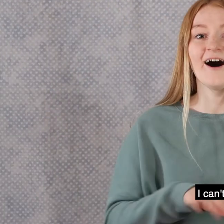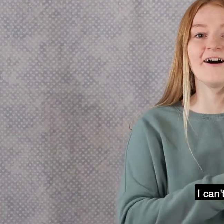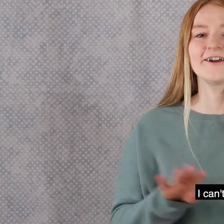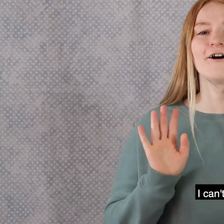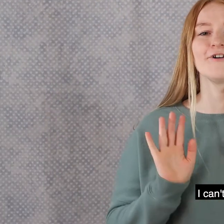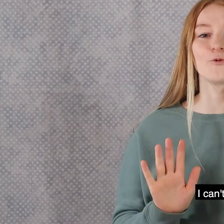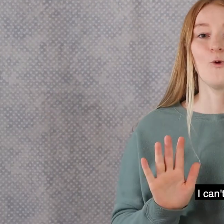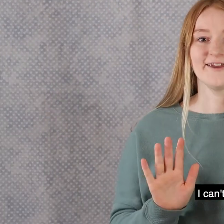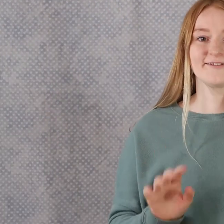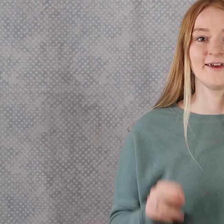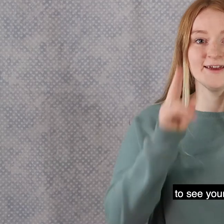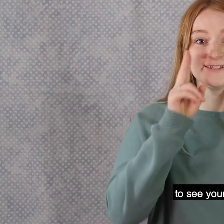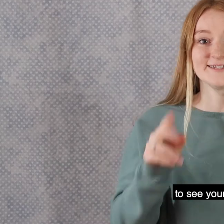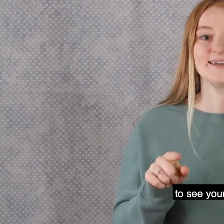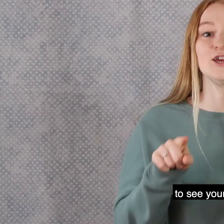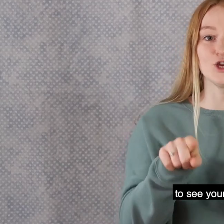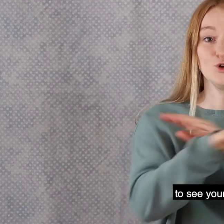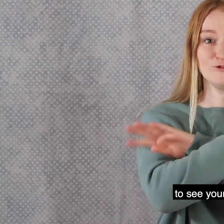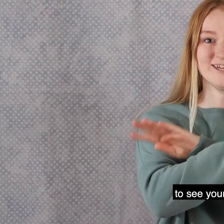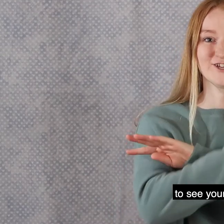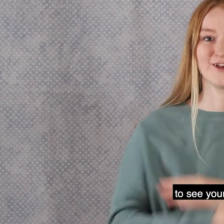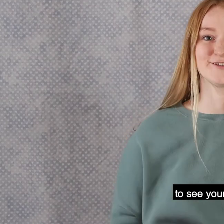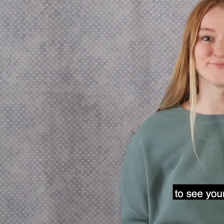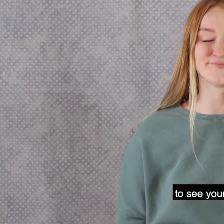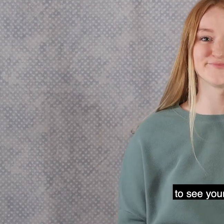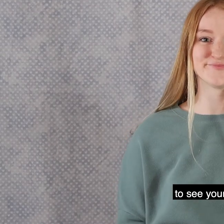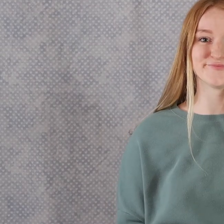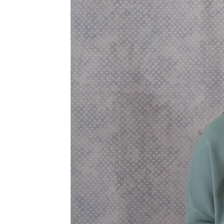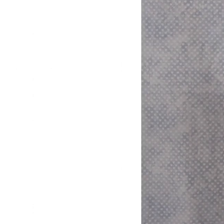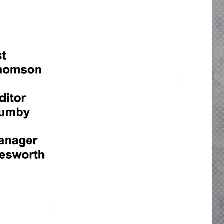I can't wait to see your t-shirts.